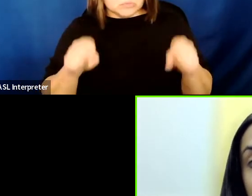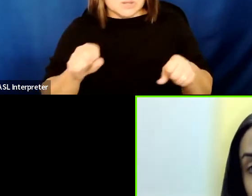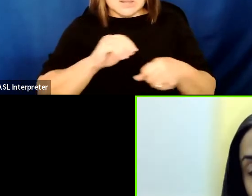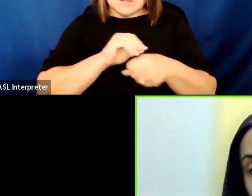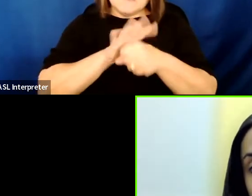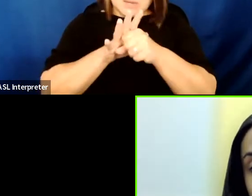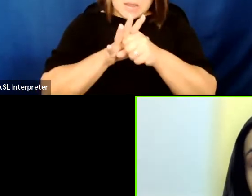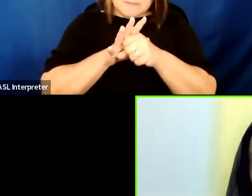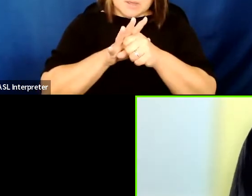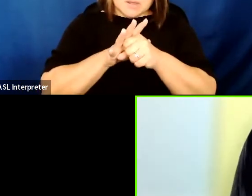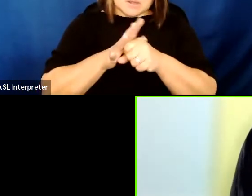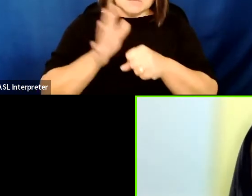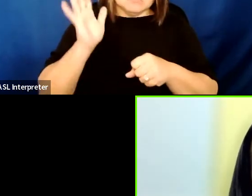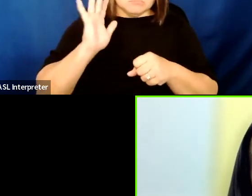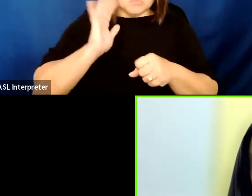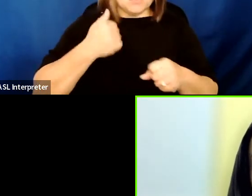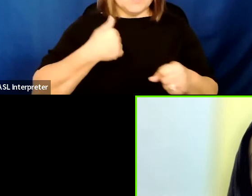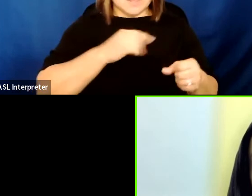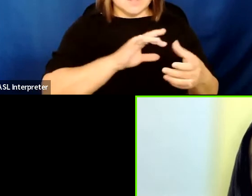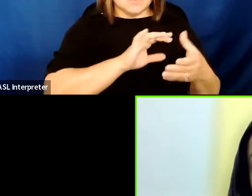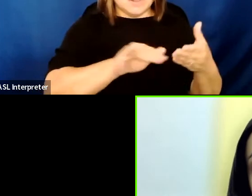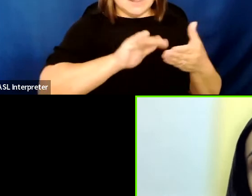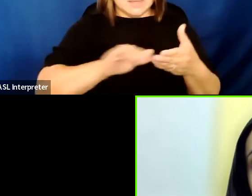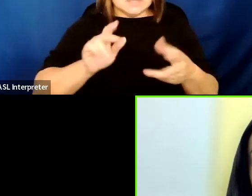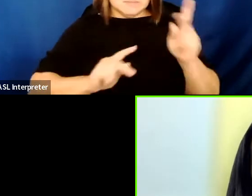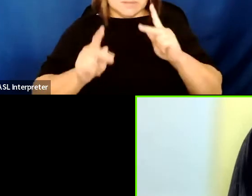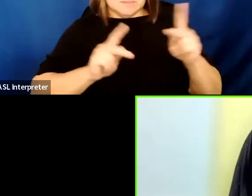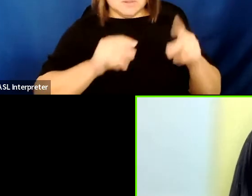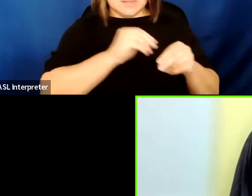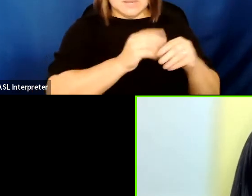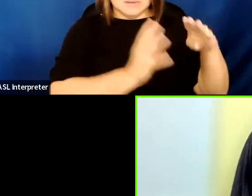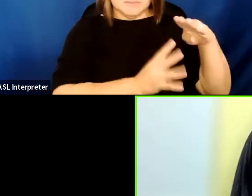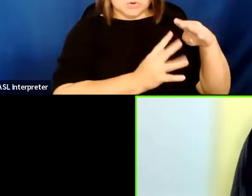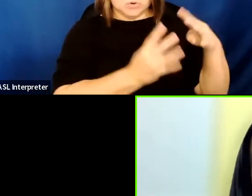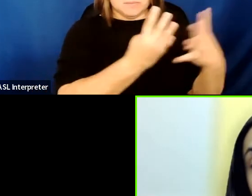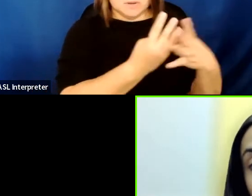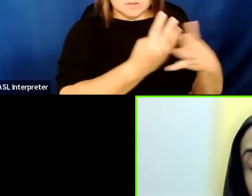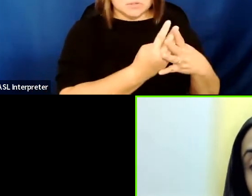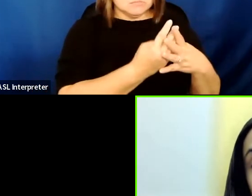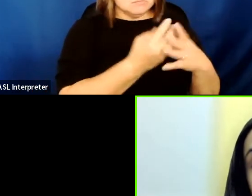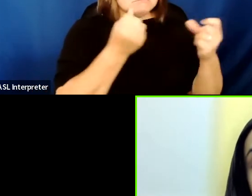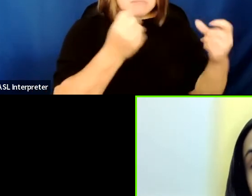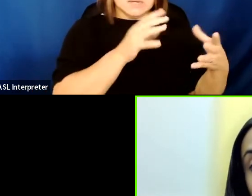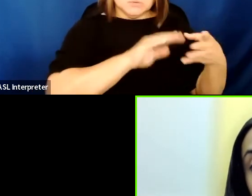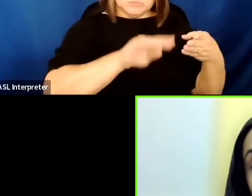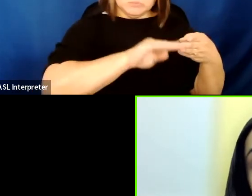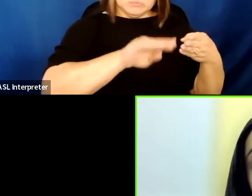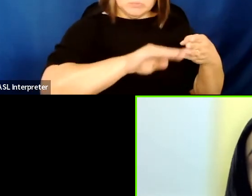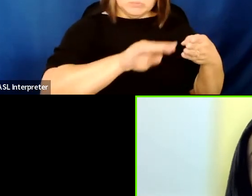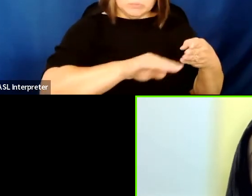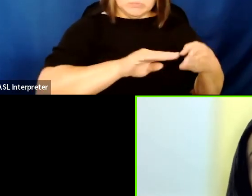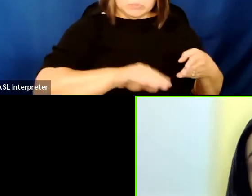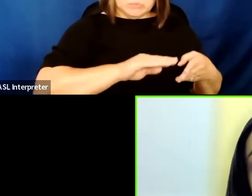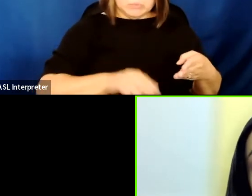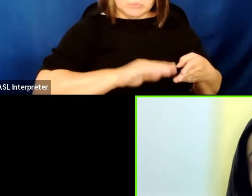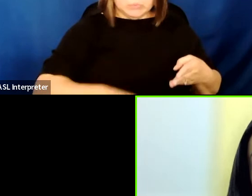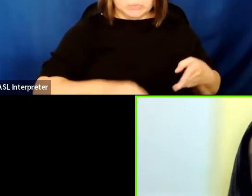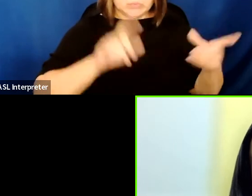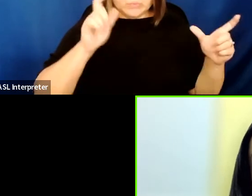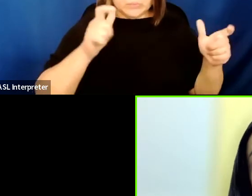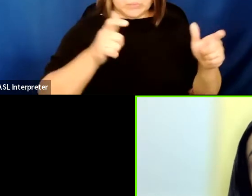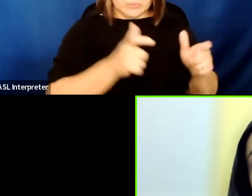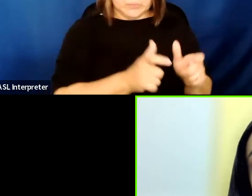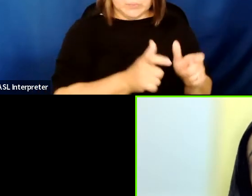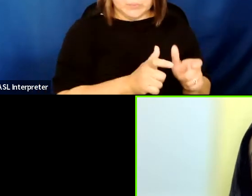authorities did release people who are held in immigration detention at unprecedented rates. And so this is something that Canada has done